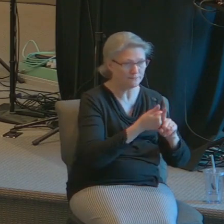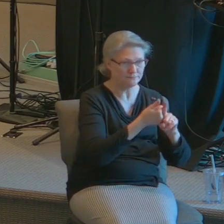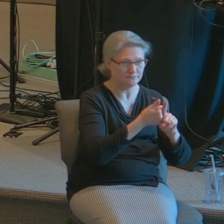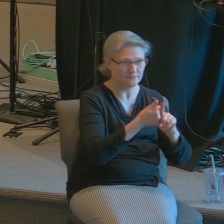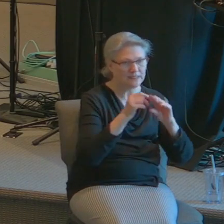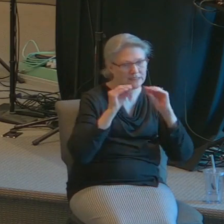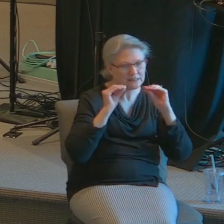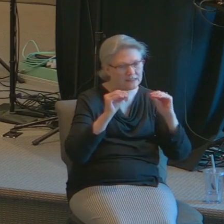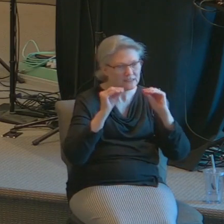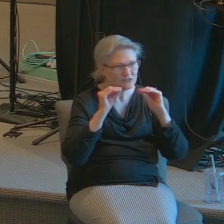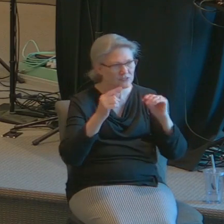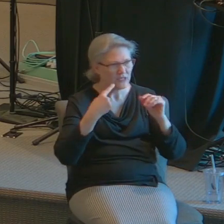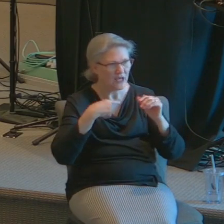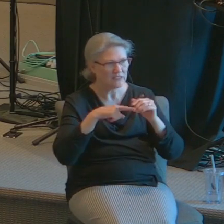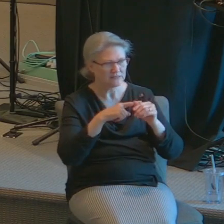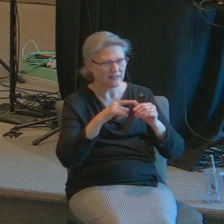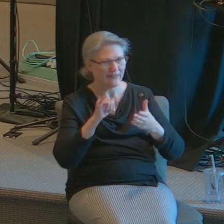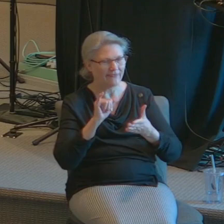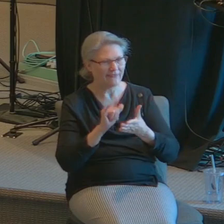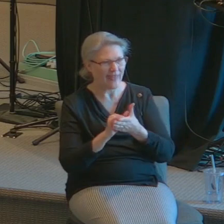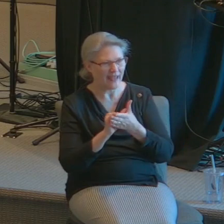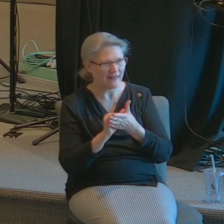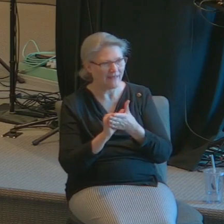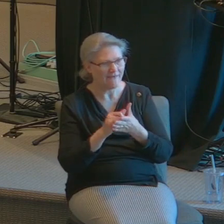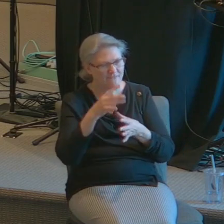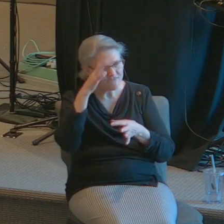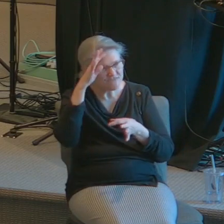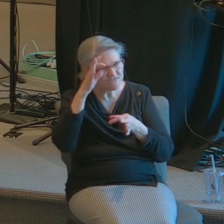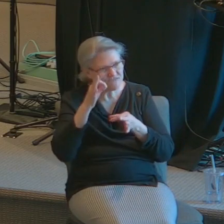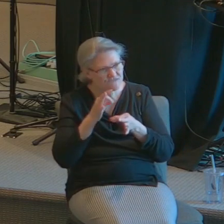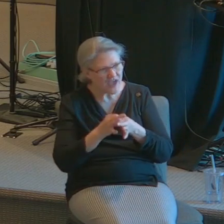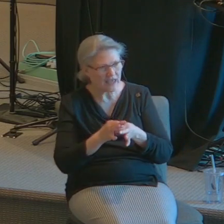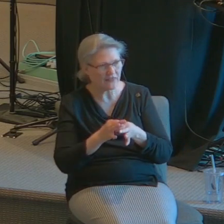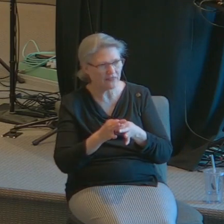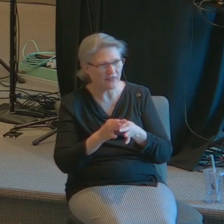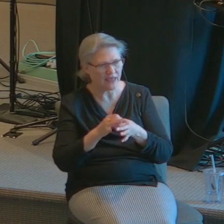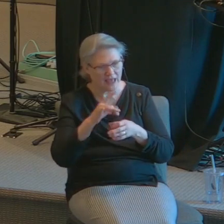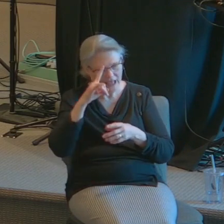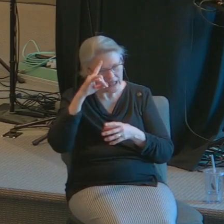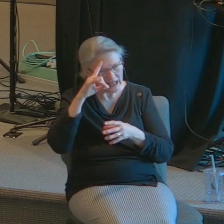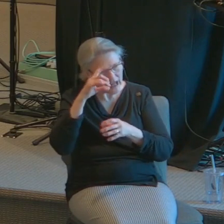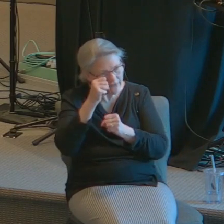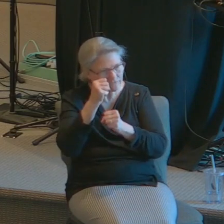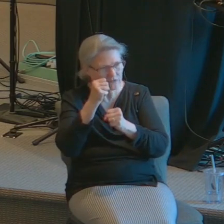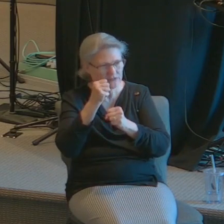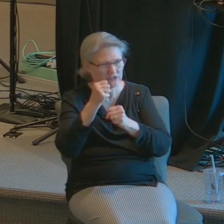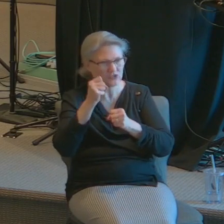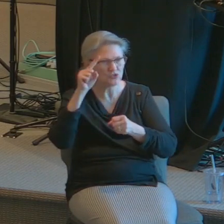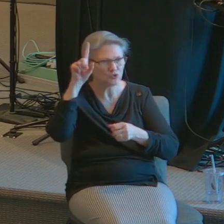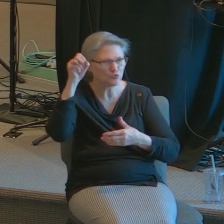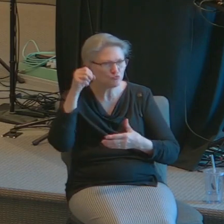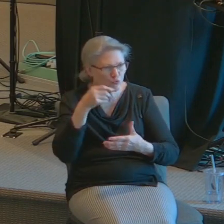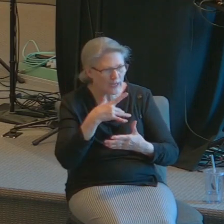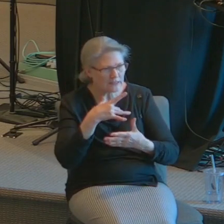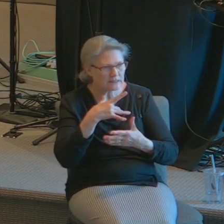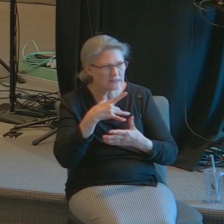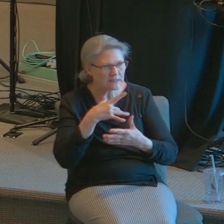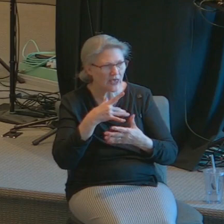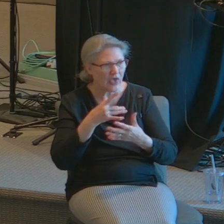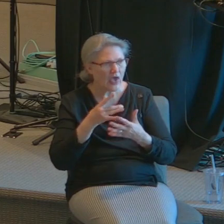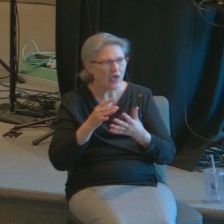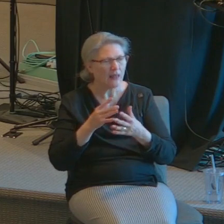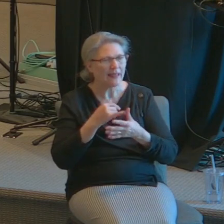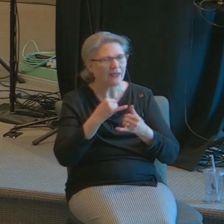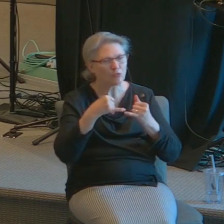that the threads of faith and confidence and grace are those